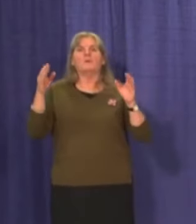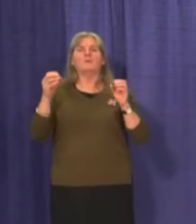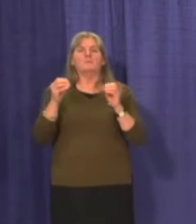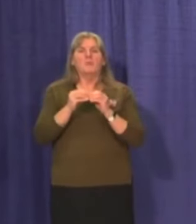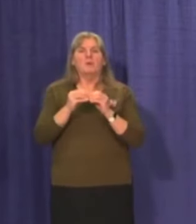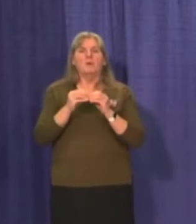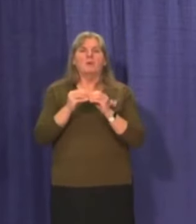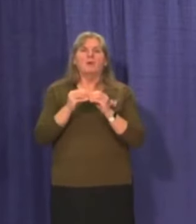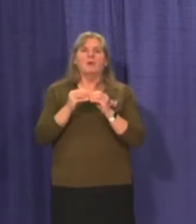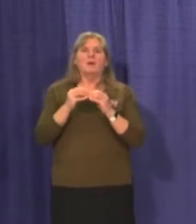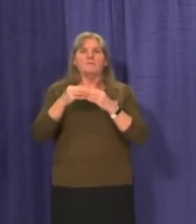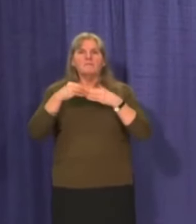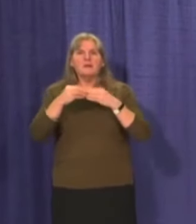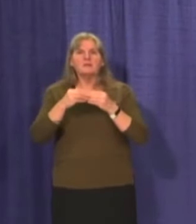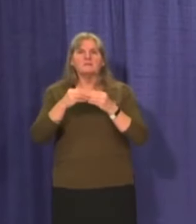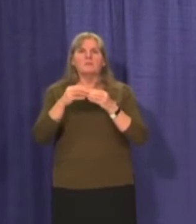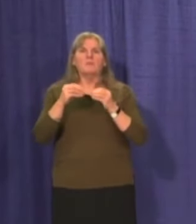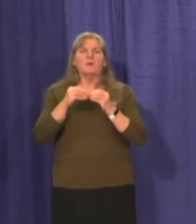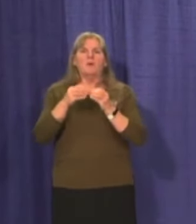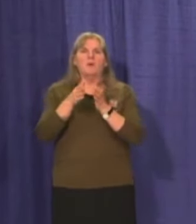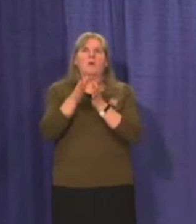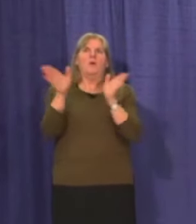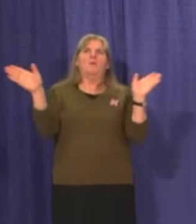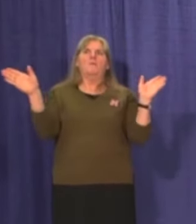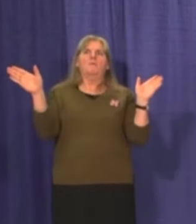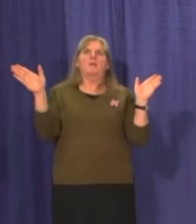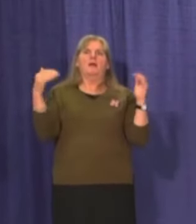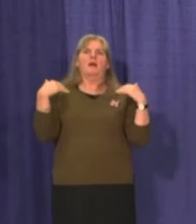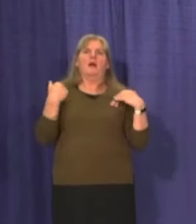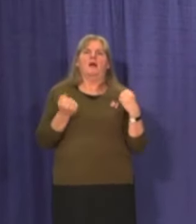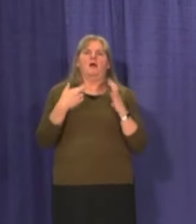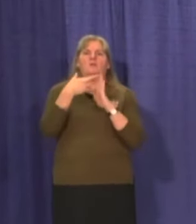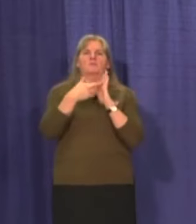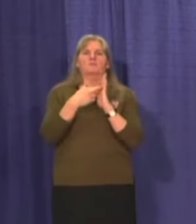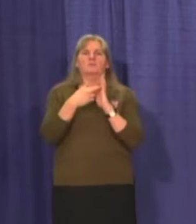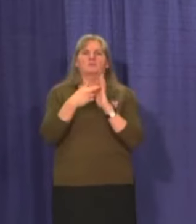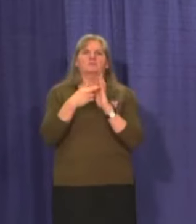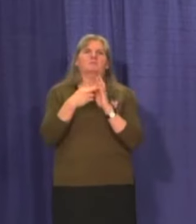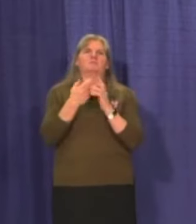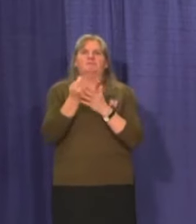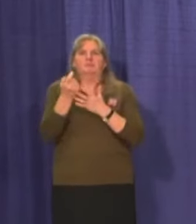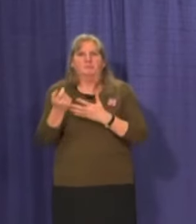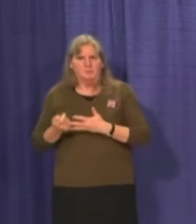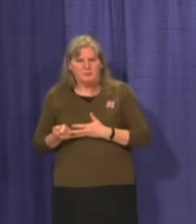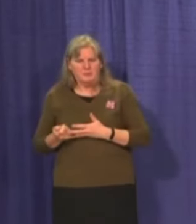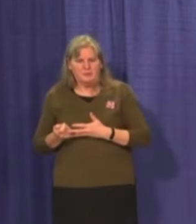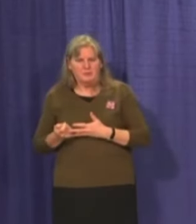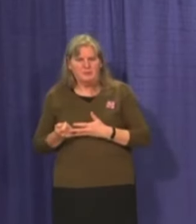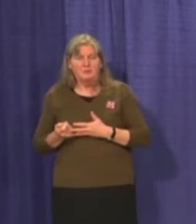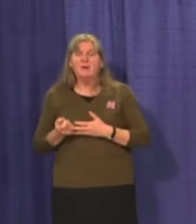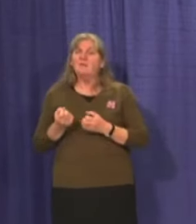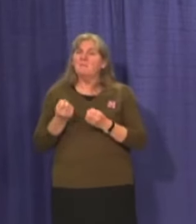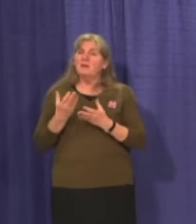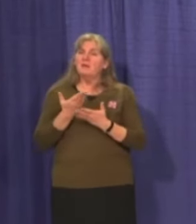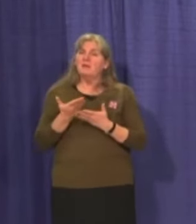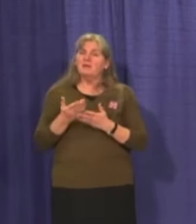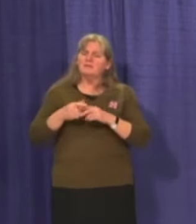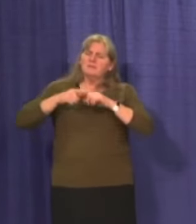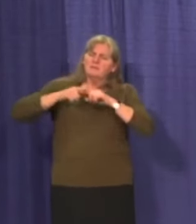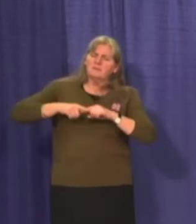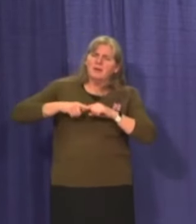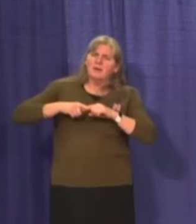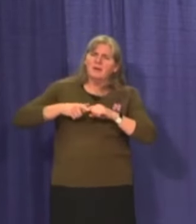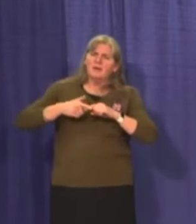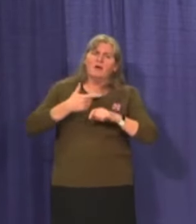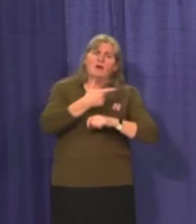clearly we are working to eventually make recommendations in that regard. But so much depends not only on, on the